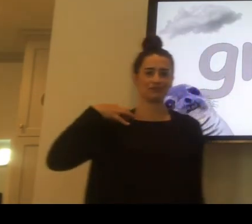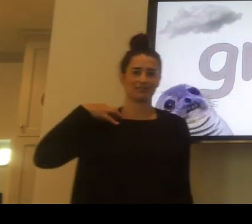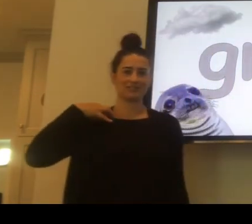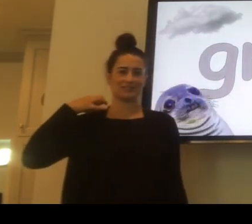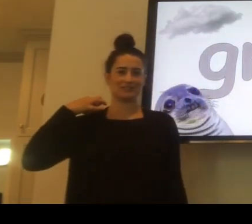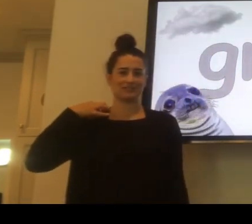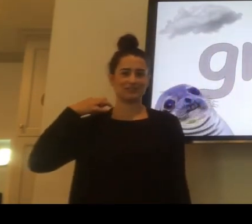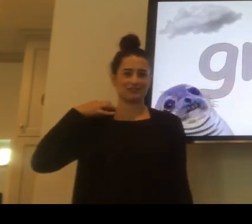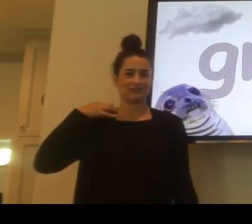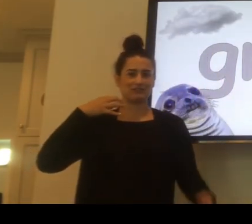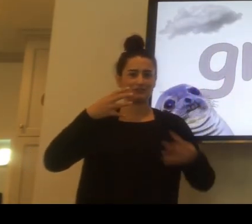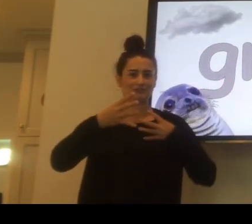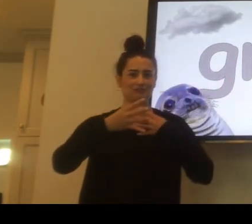And shirts are gray.